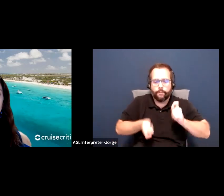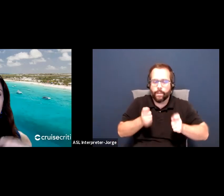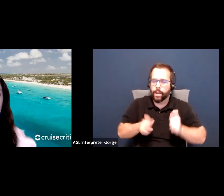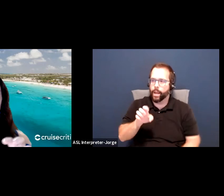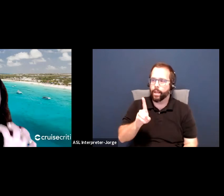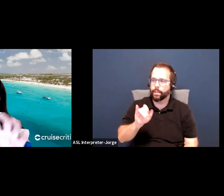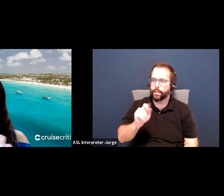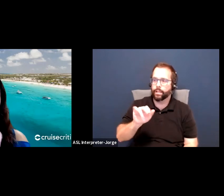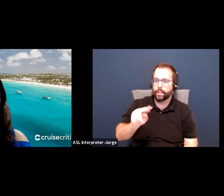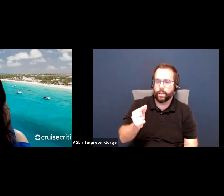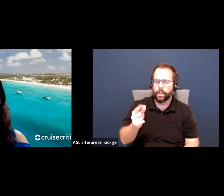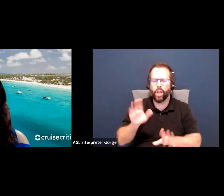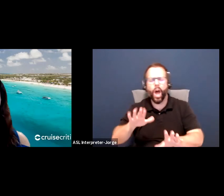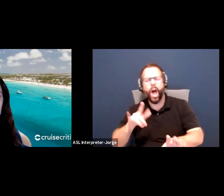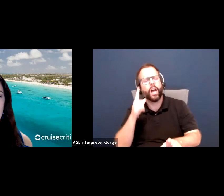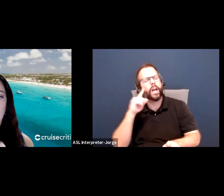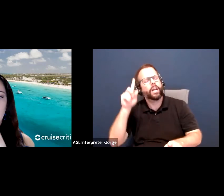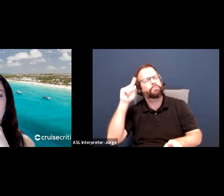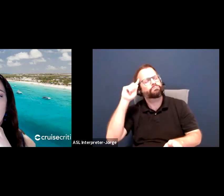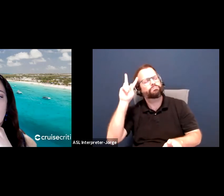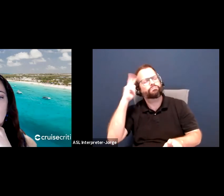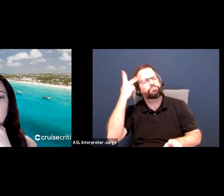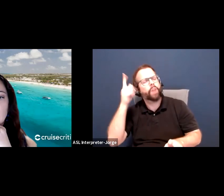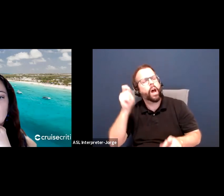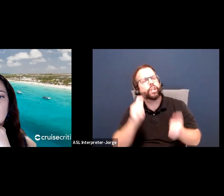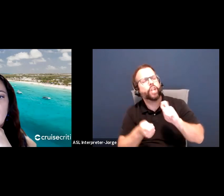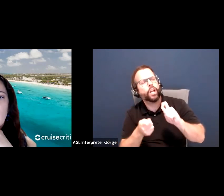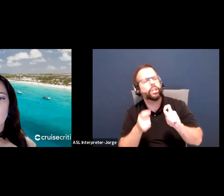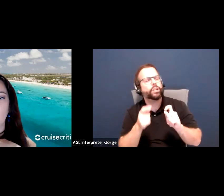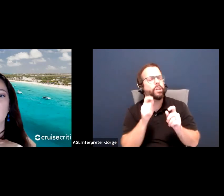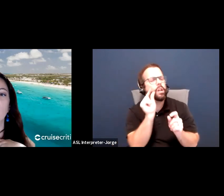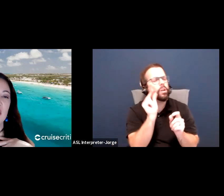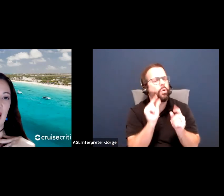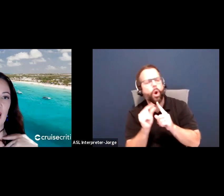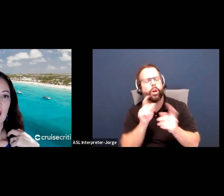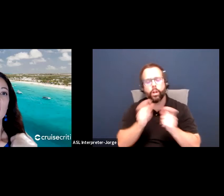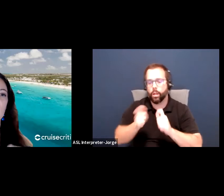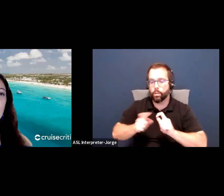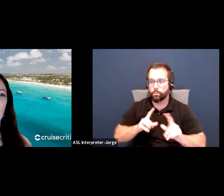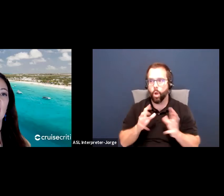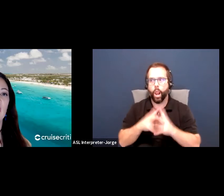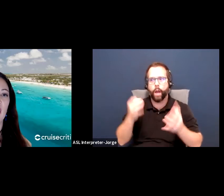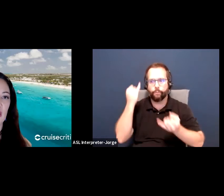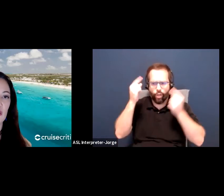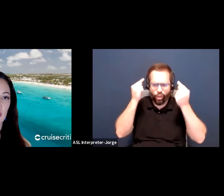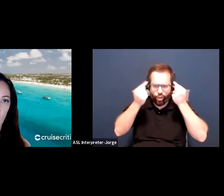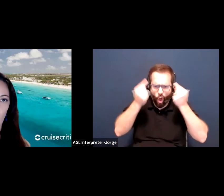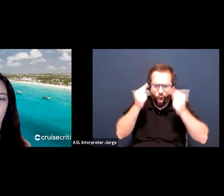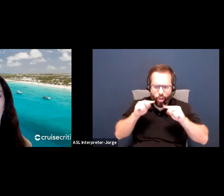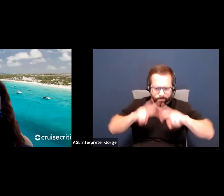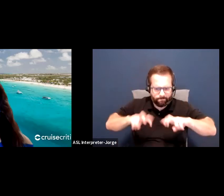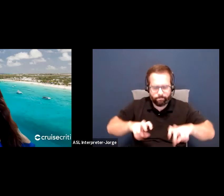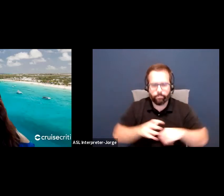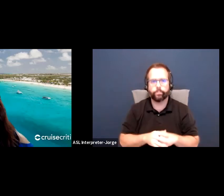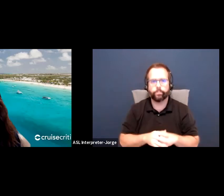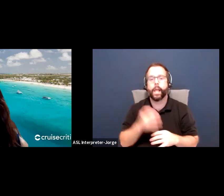So each one of these has that process. And then the last one is the BHAG. It's big, hairy, audacious goal.